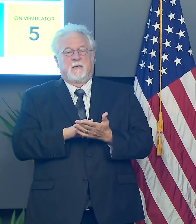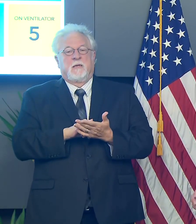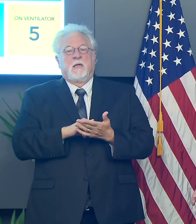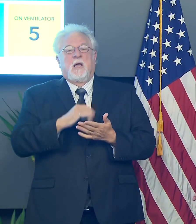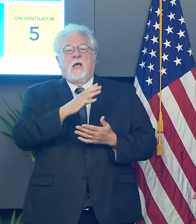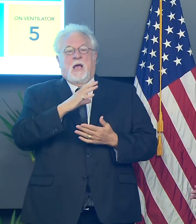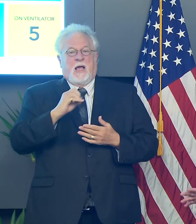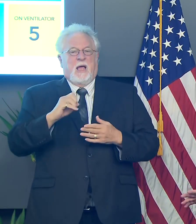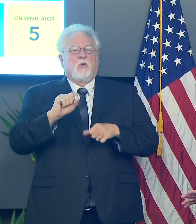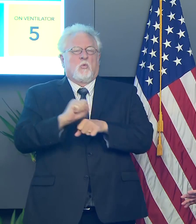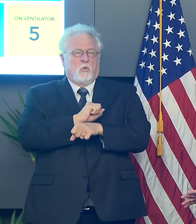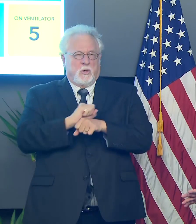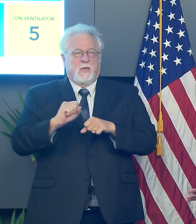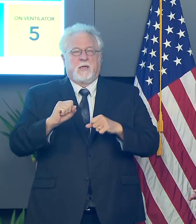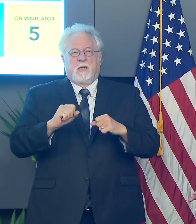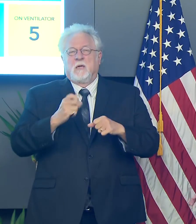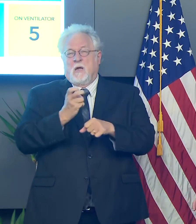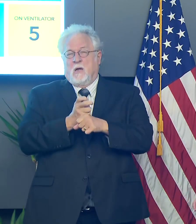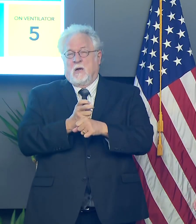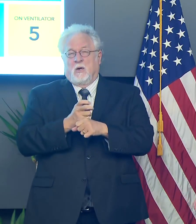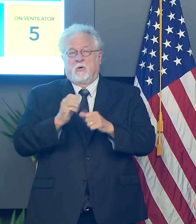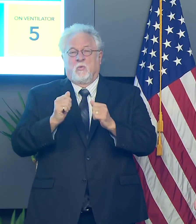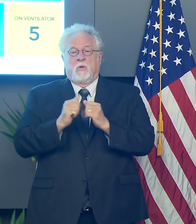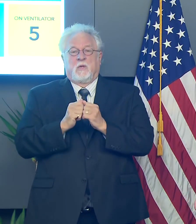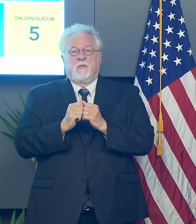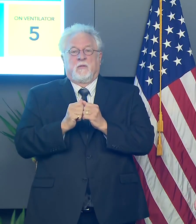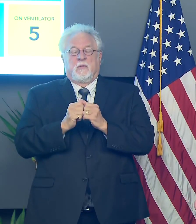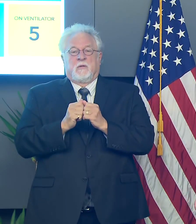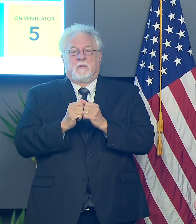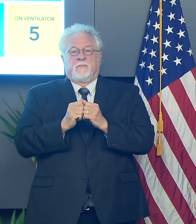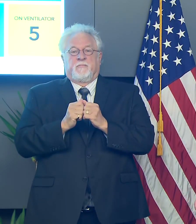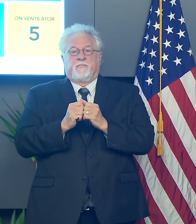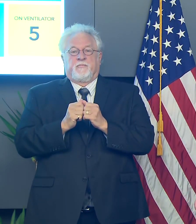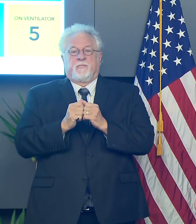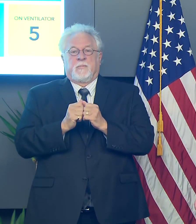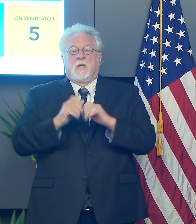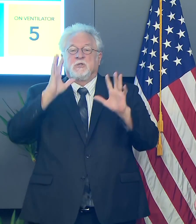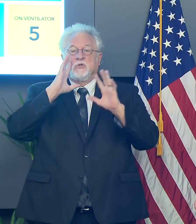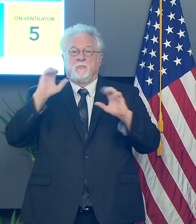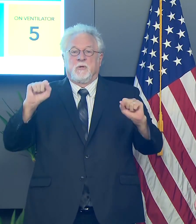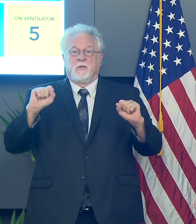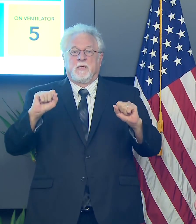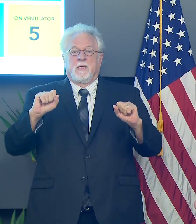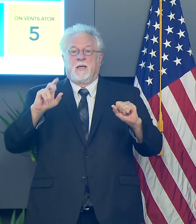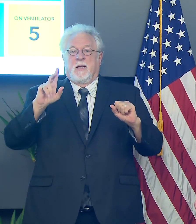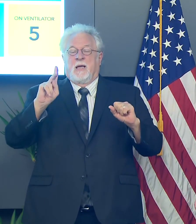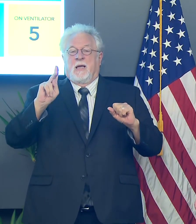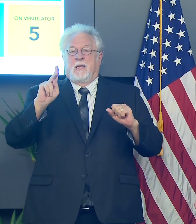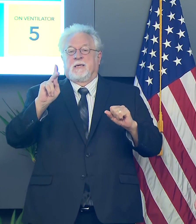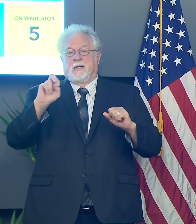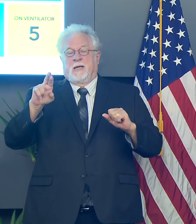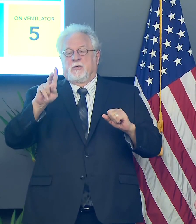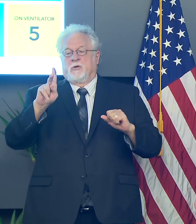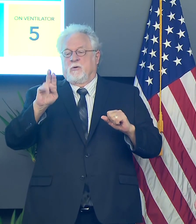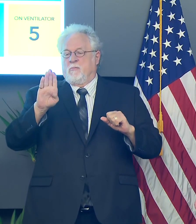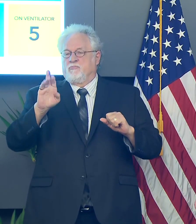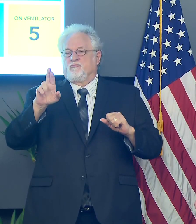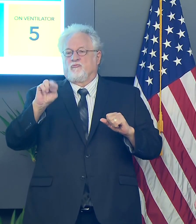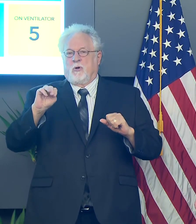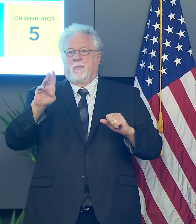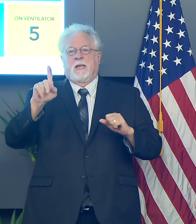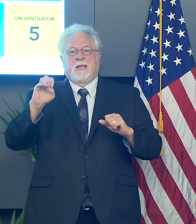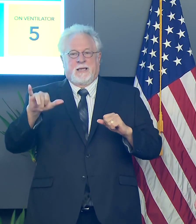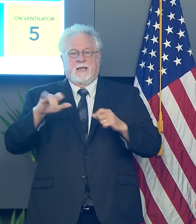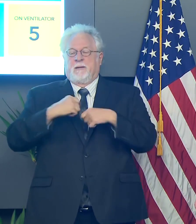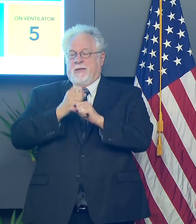days. And they've been working, uh, really hard with, um, Superintendent Kate Brumley, Dr. Brumley, uh, to, to